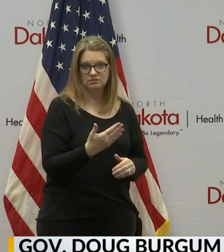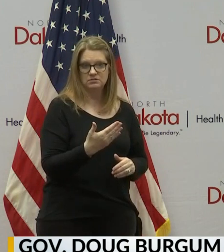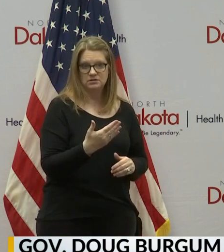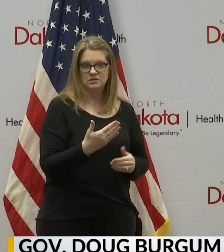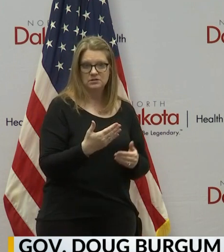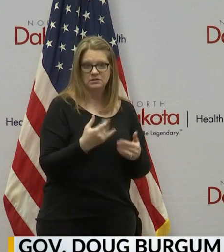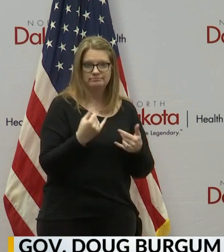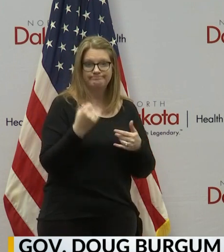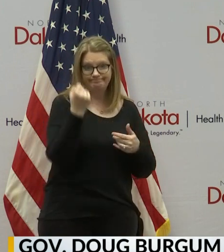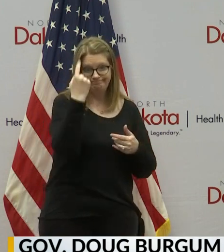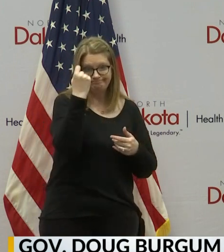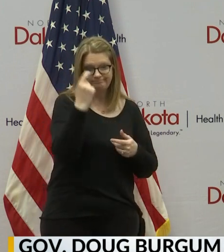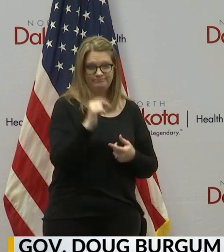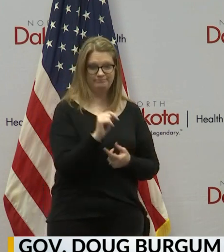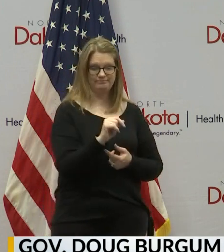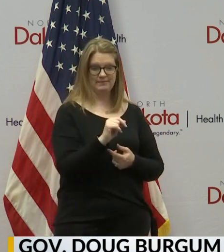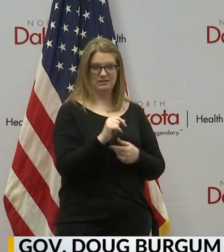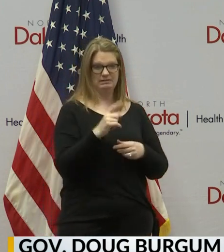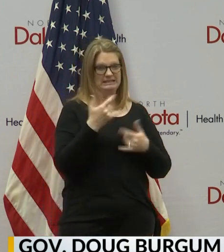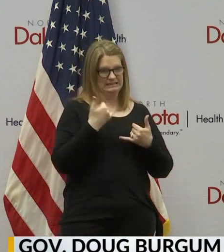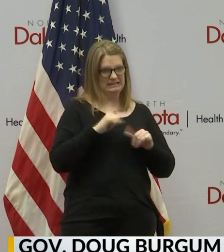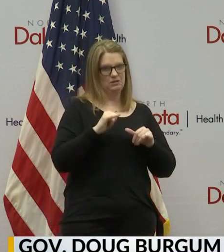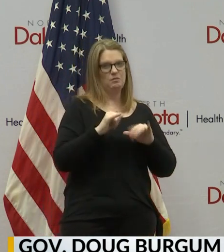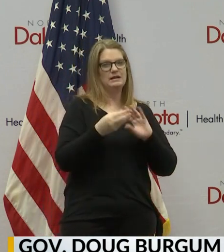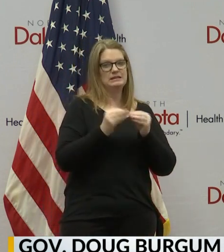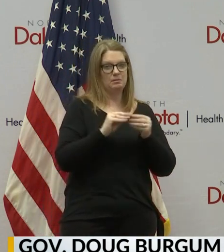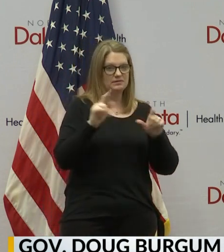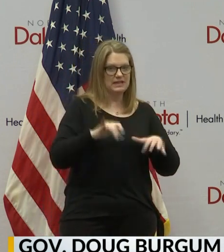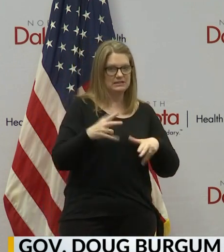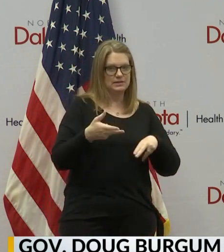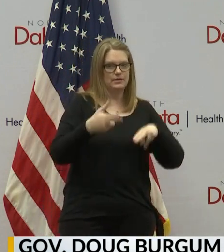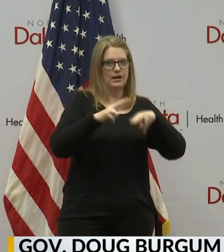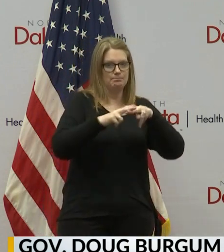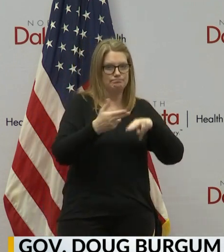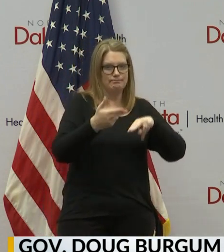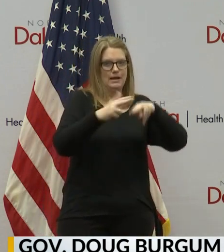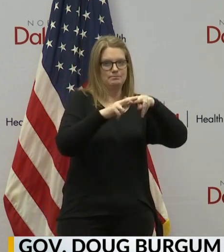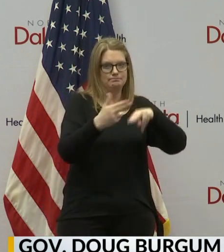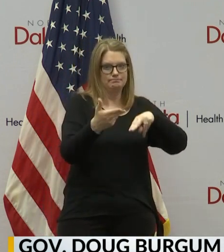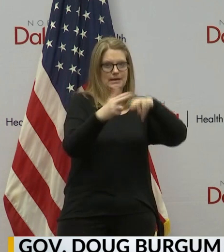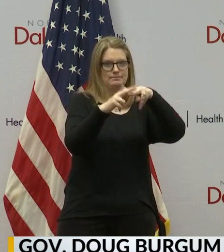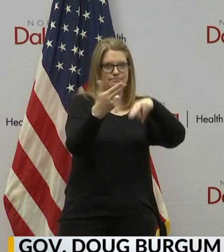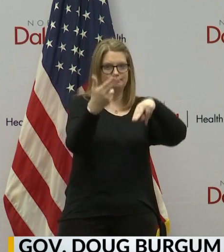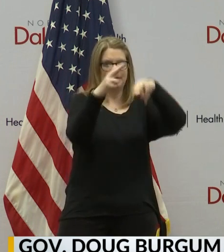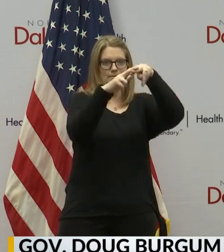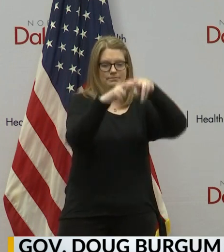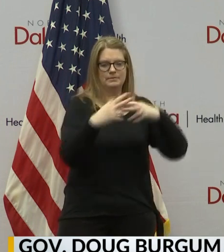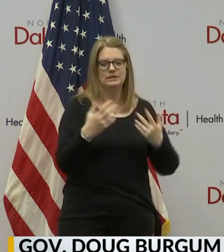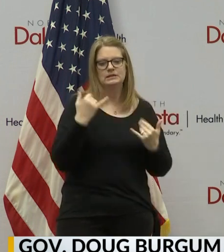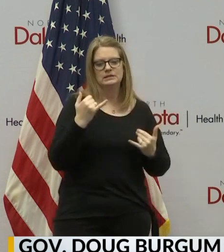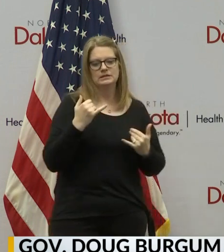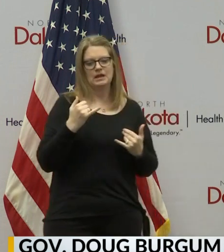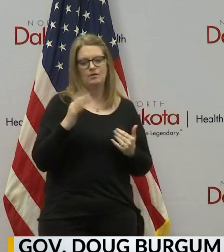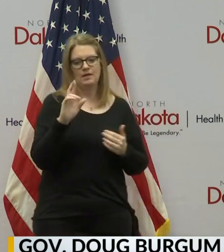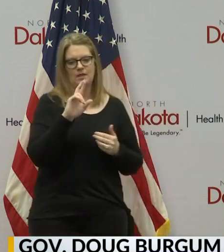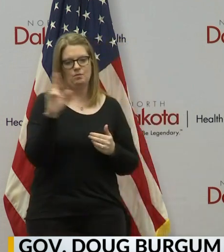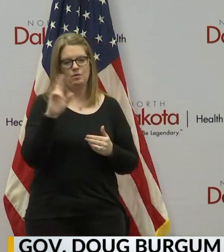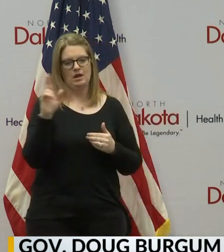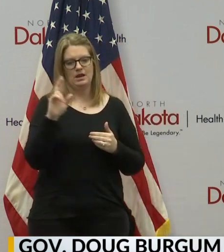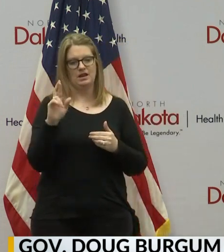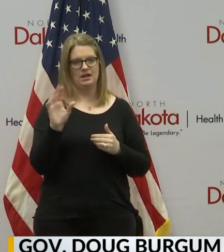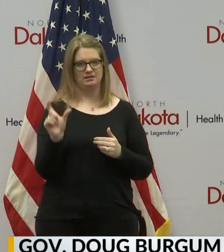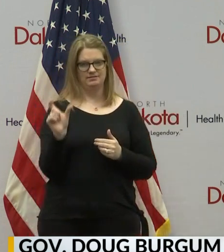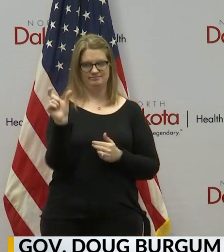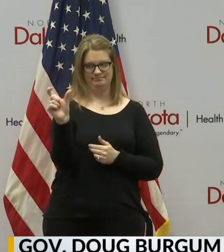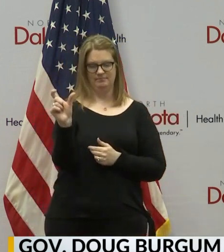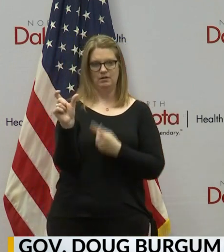we still want to keep getting number of tests taken to go up and up but you know I'm sure in the upper right hand corner of the slide it jumps out